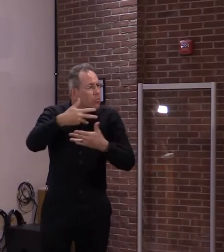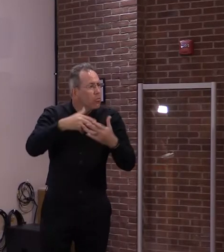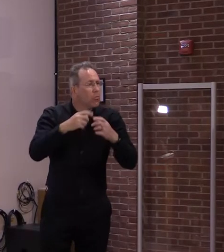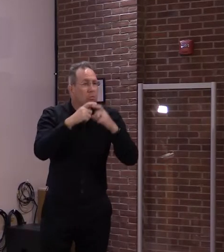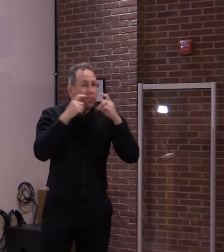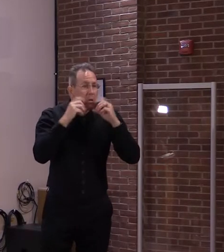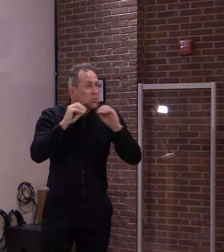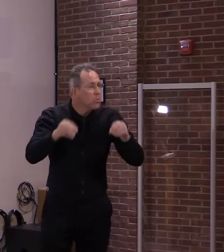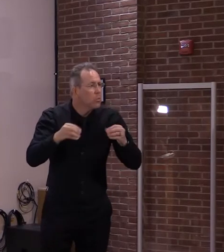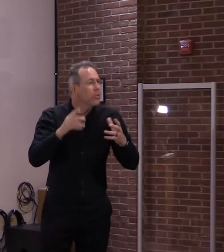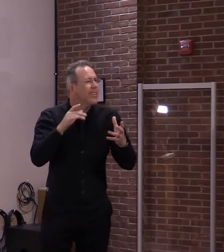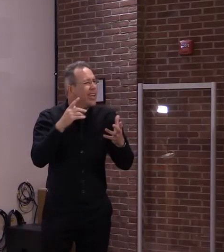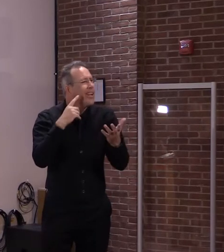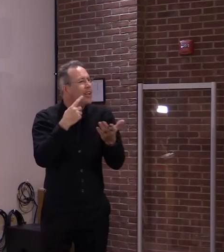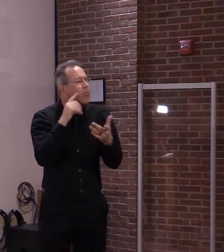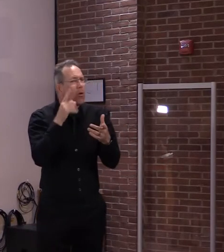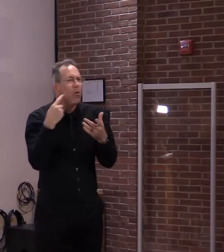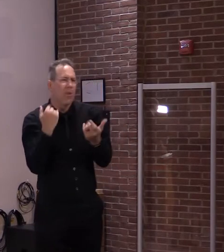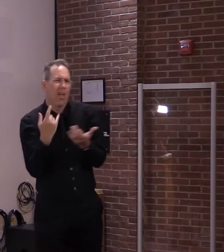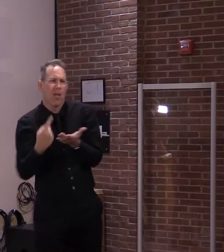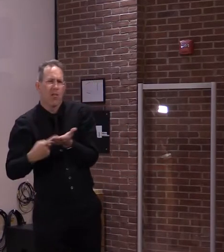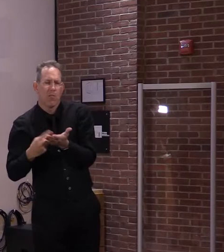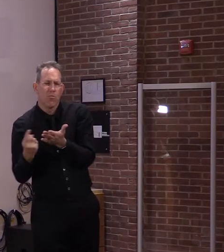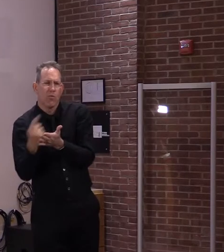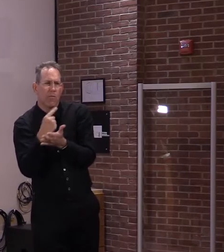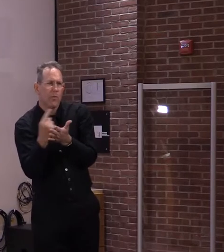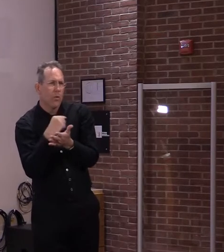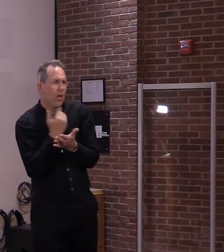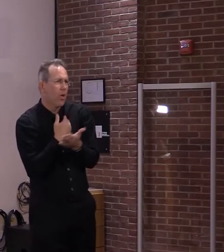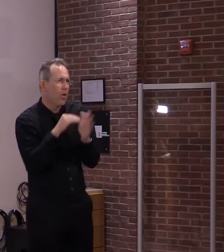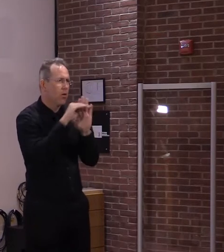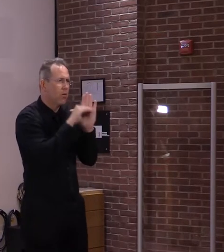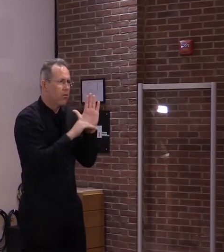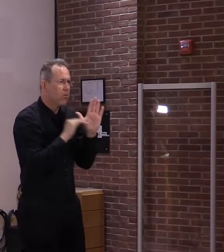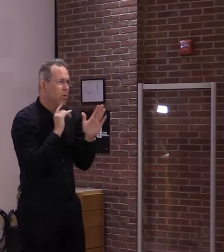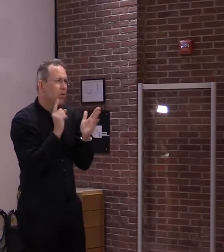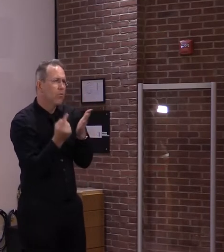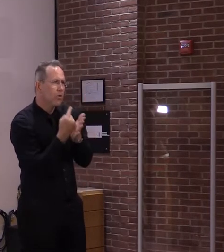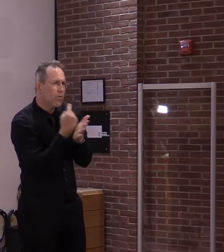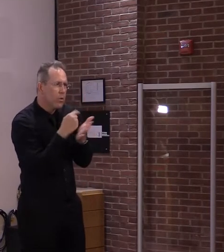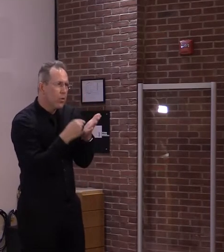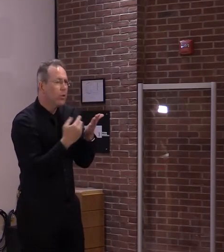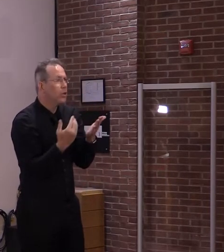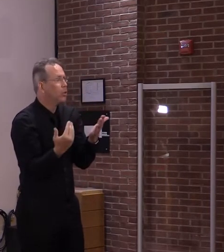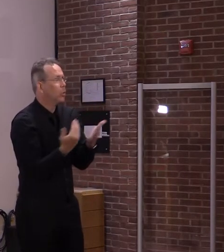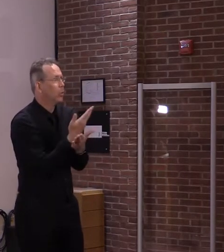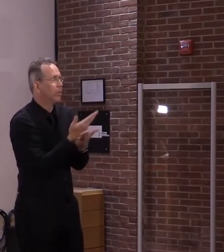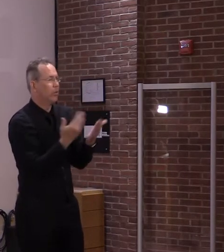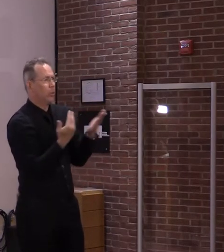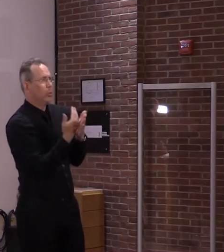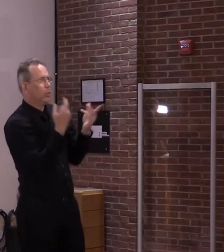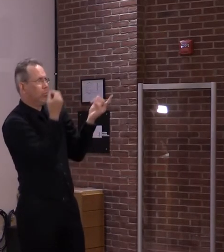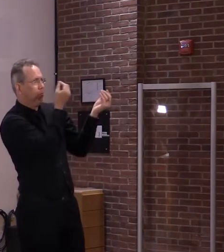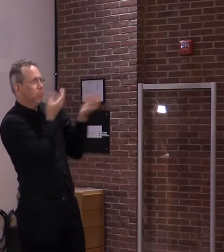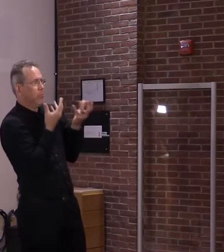scientific literature, and I mean very new, so we have to analyze that ourselves here as well,